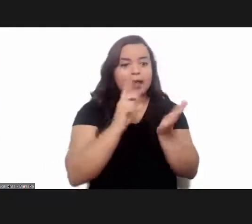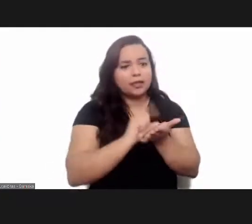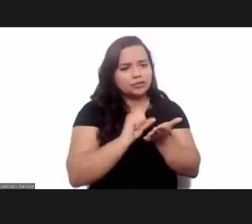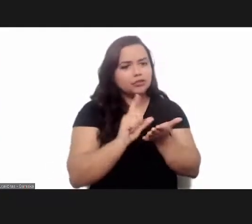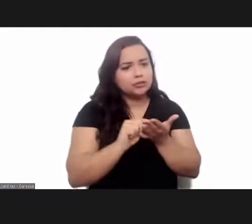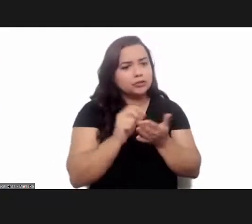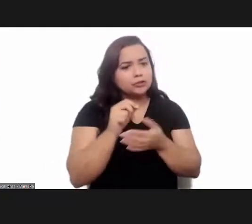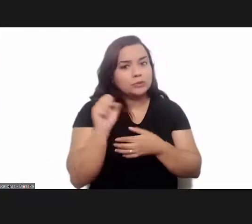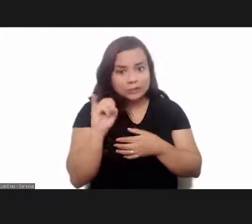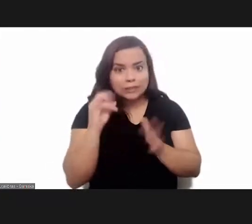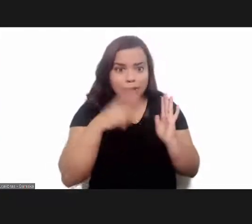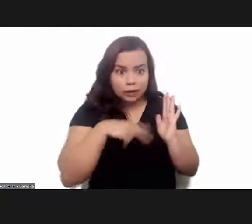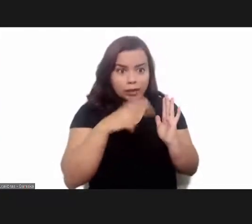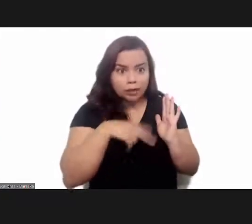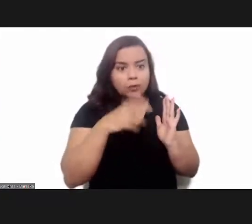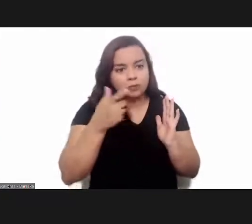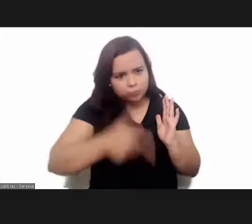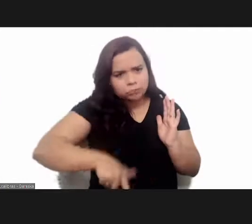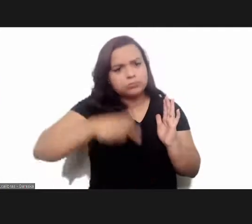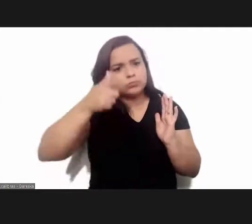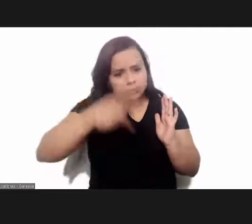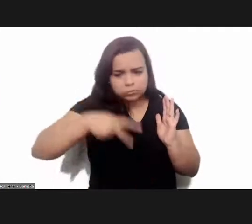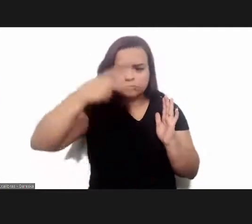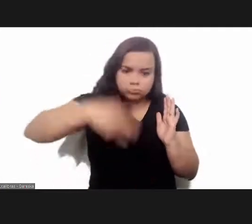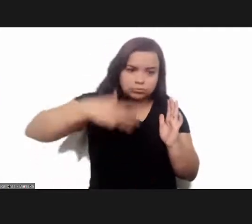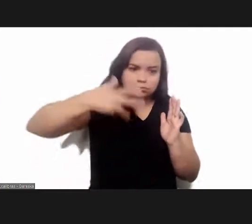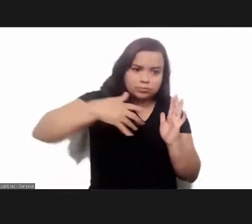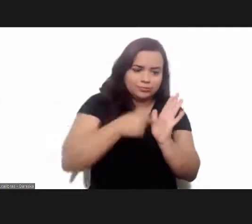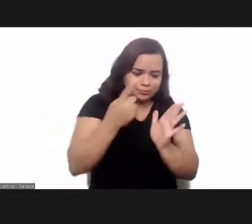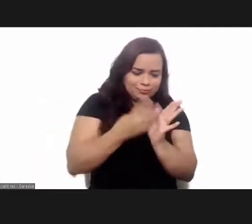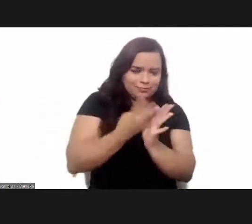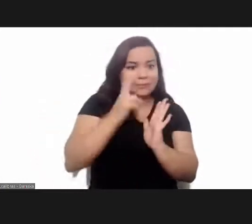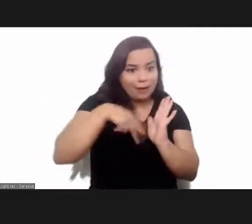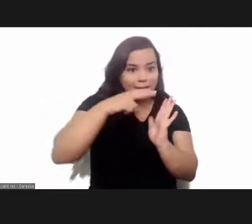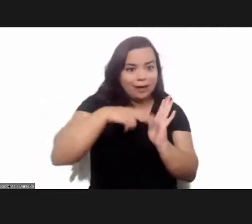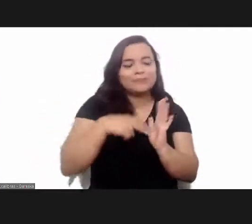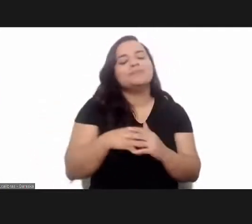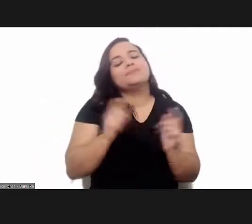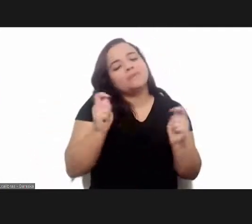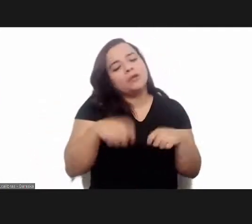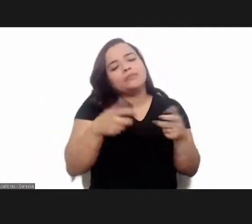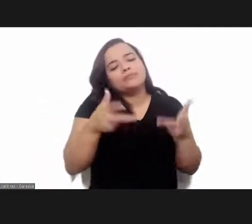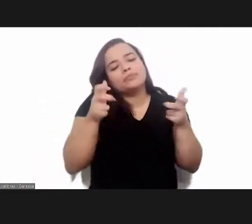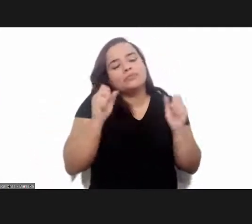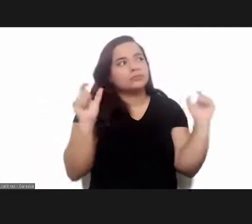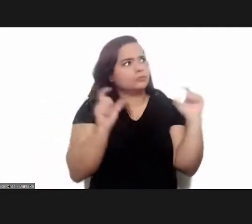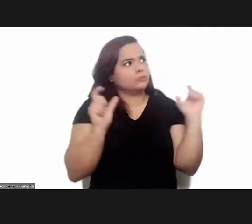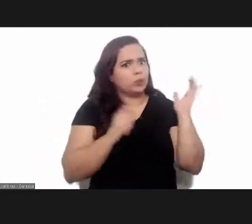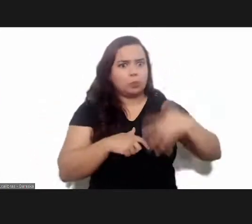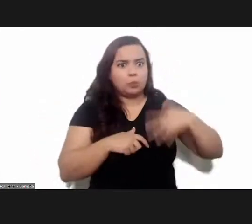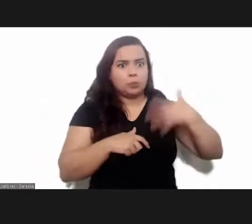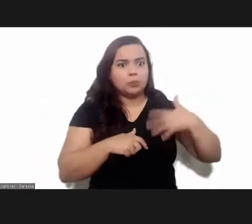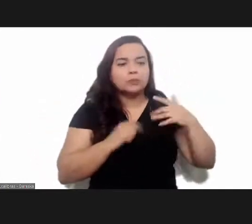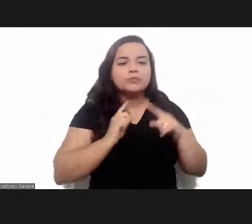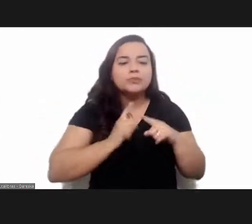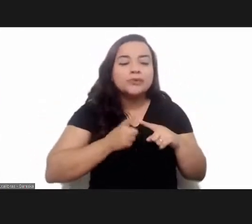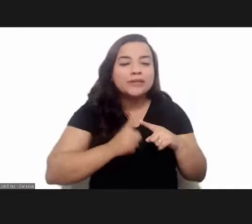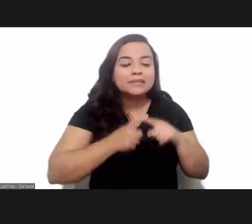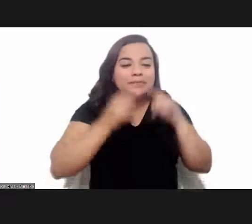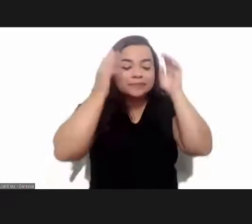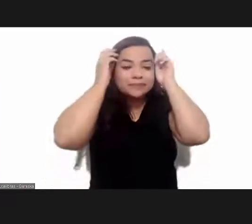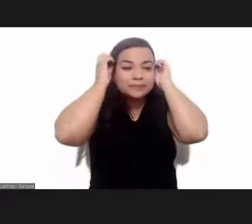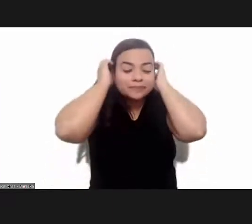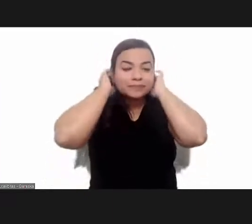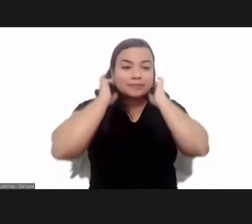reread the article i've read this article if you've read it two or three times you certainly be surprised every time you reread it